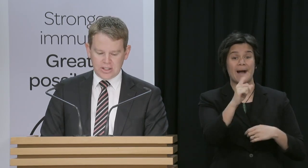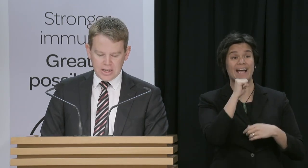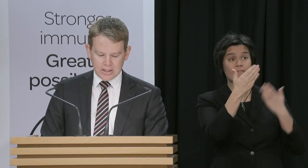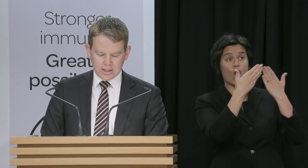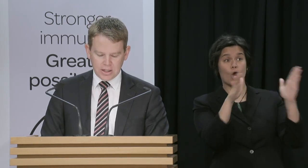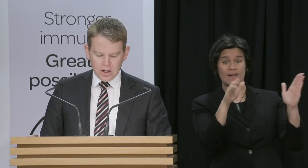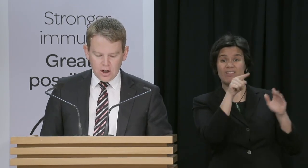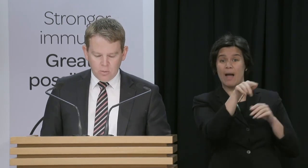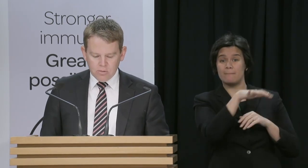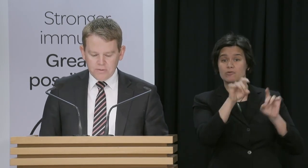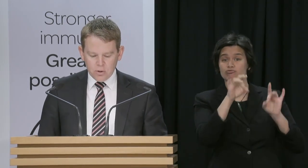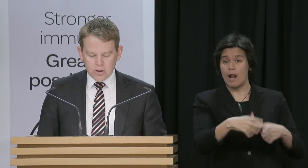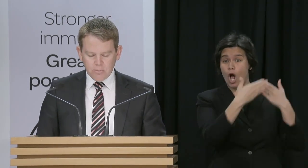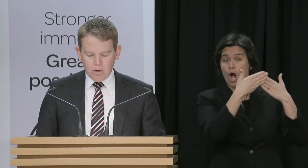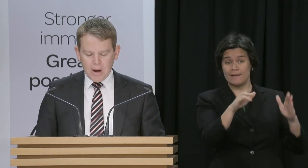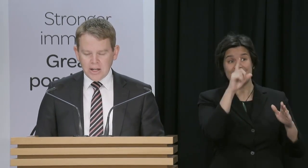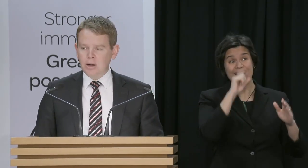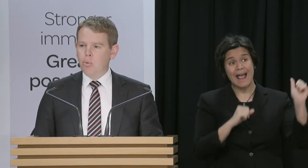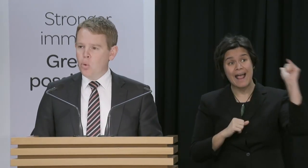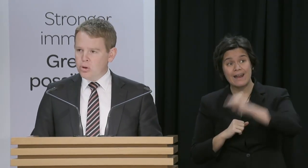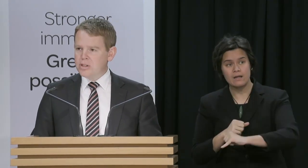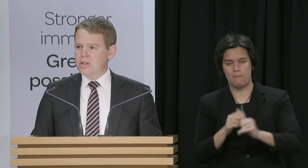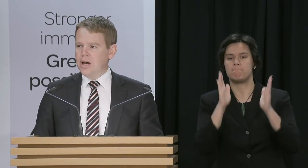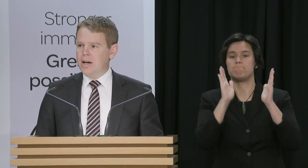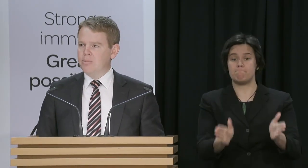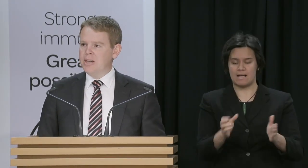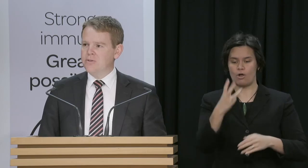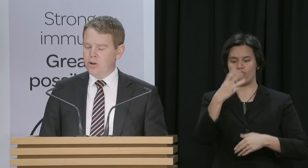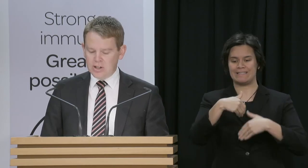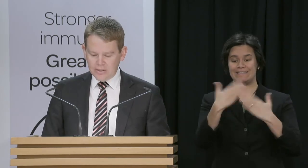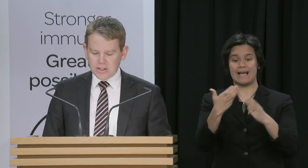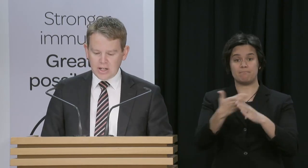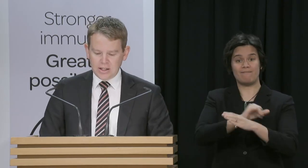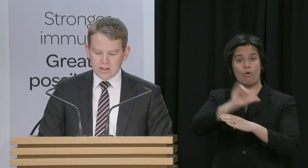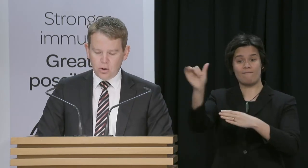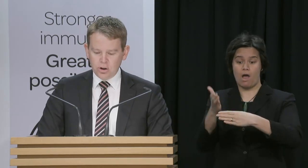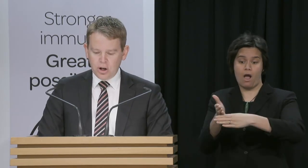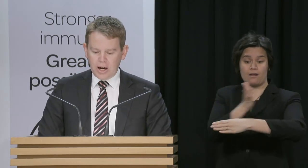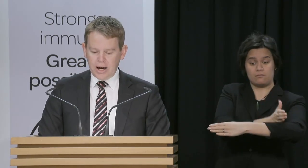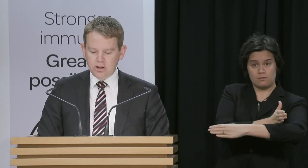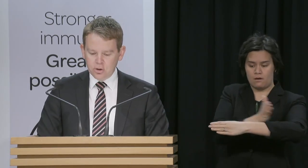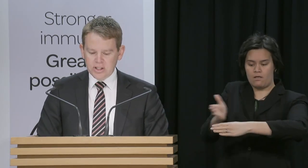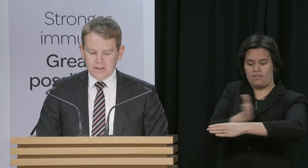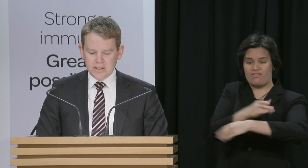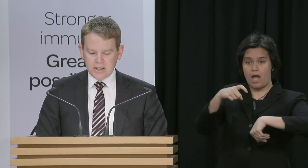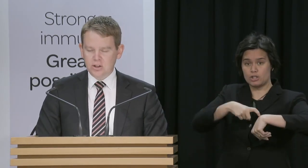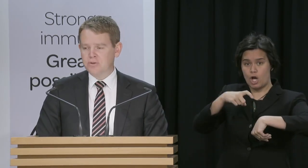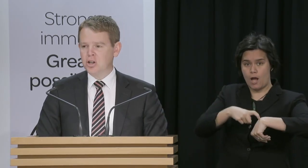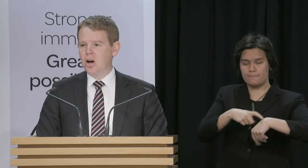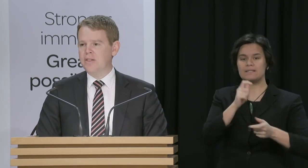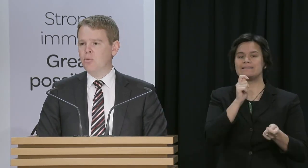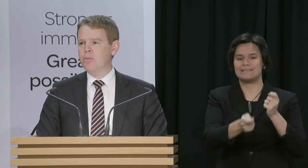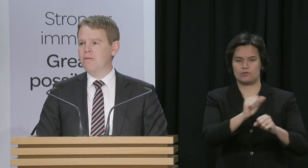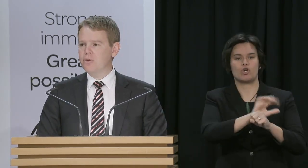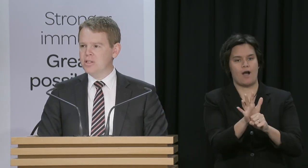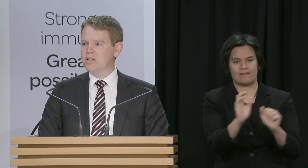-departure test. We'll review the remaining pause in place for those other states on Tuesday the 6th